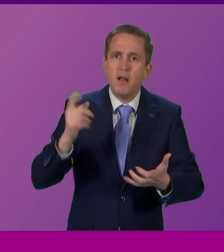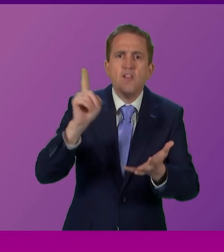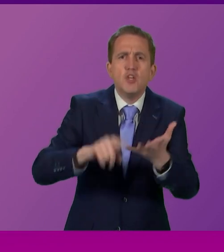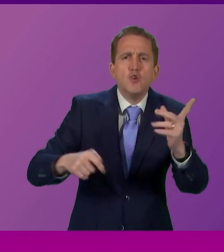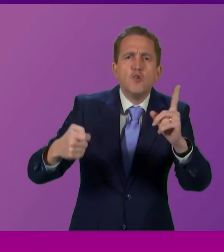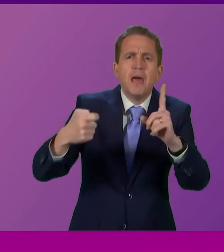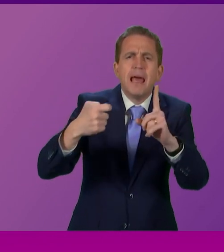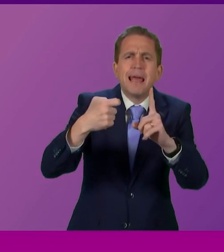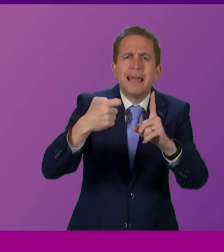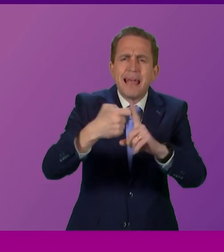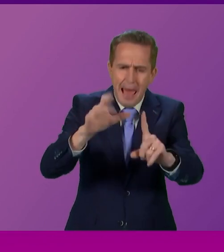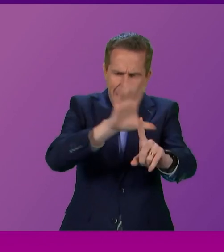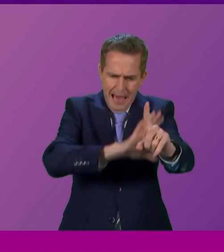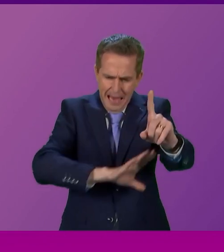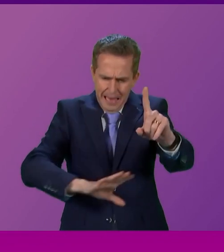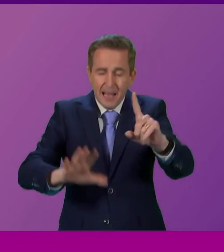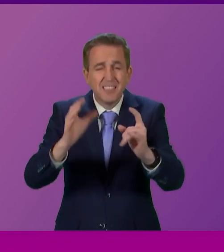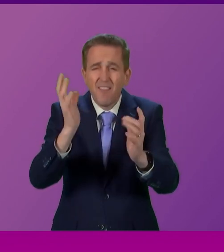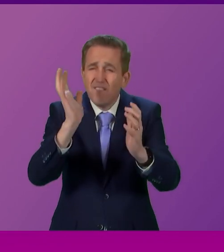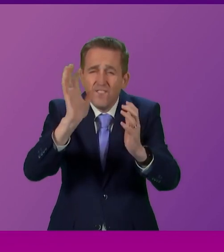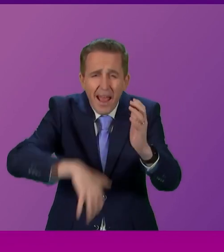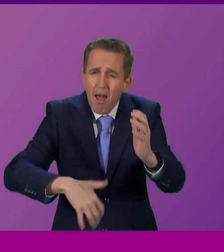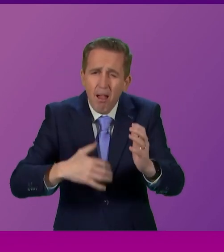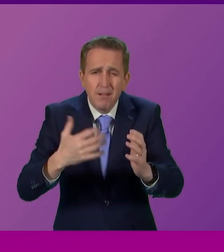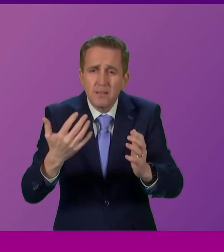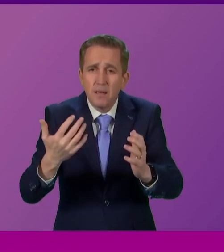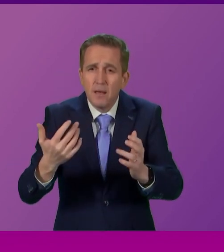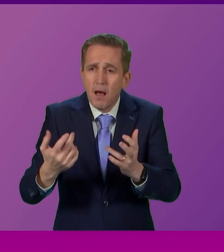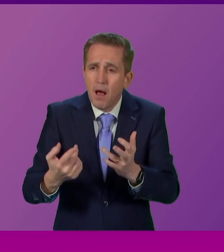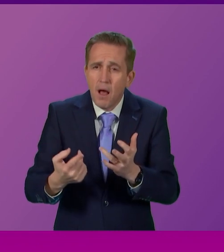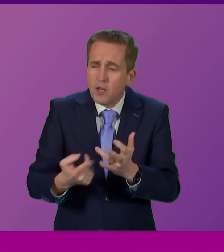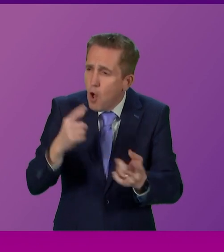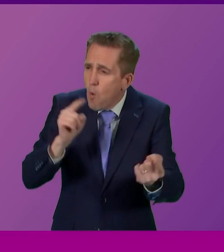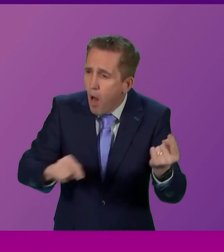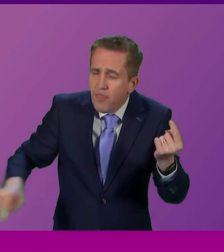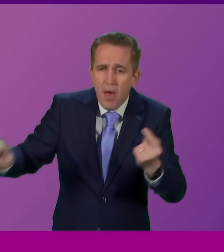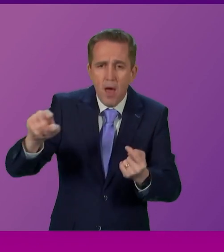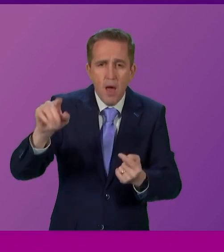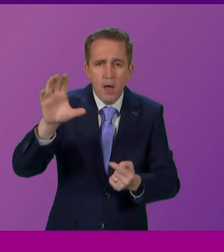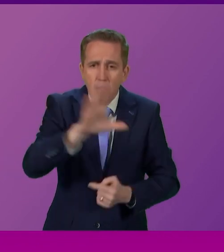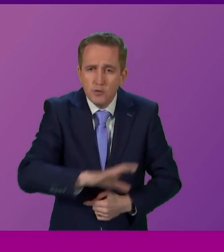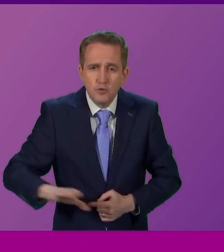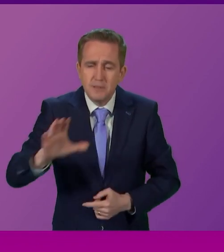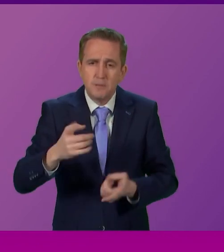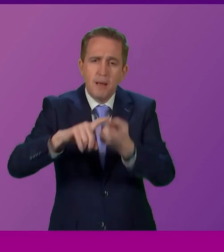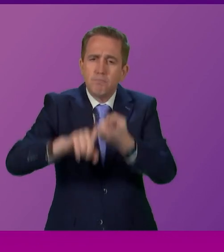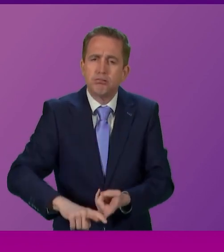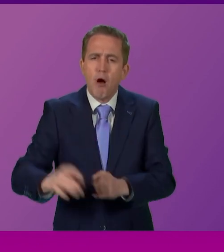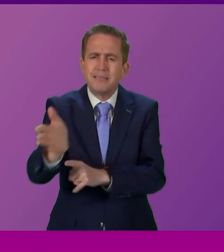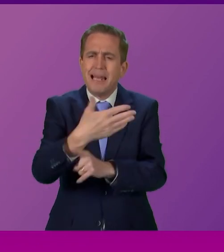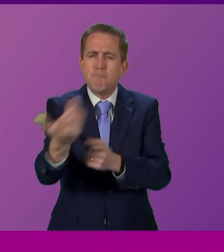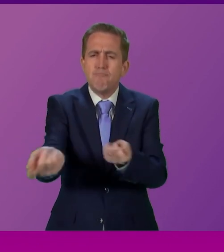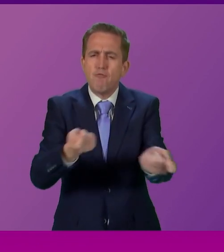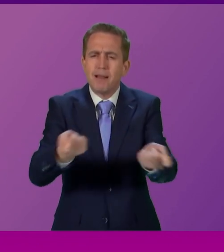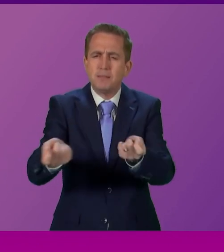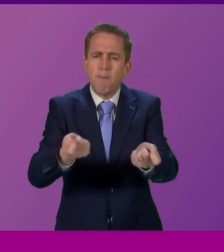failing state. Historically, no other state has been so dependent upon imperialism. It has